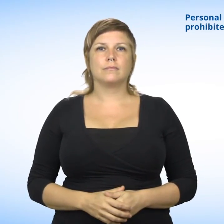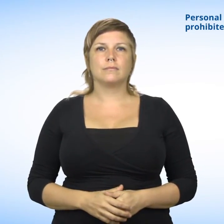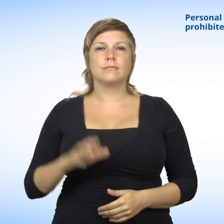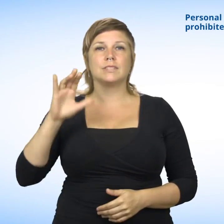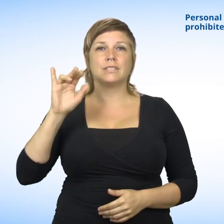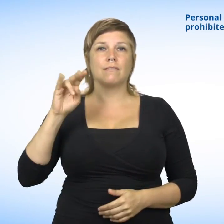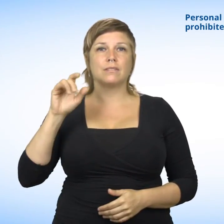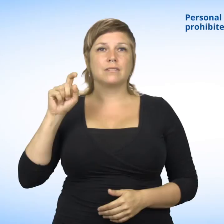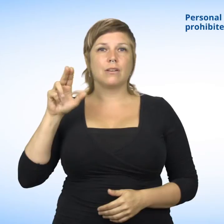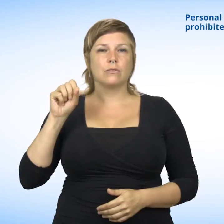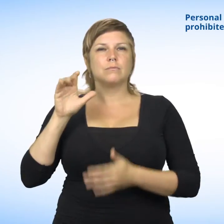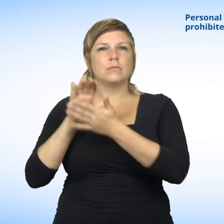Civil status